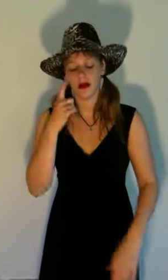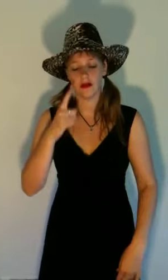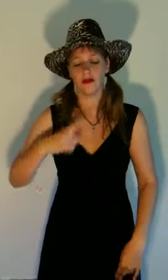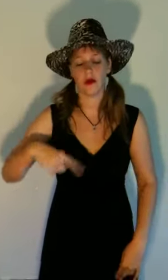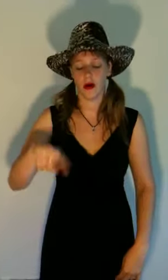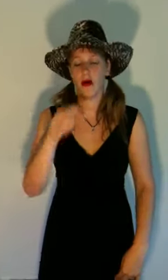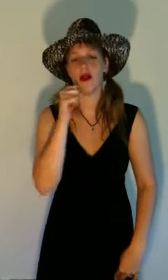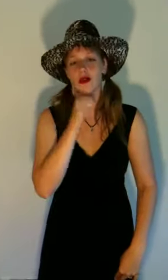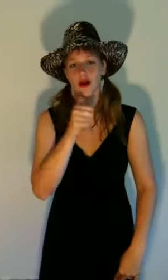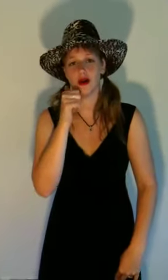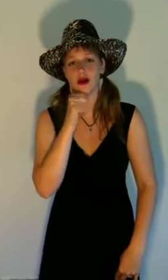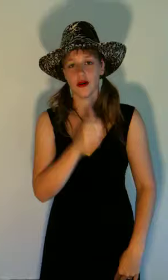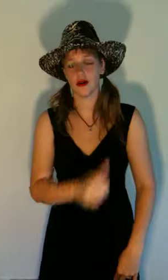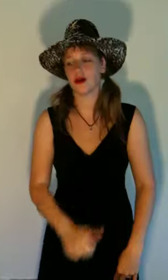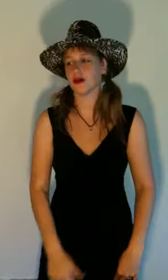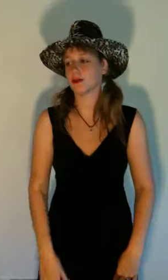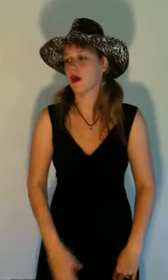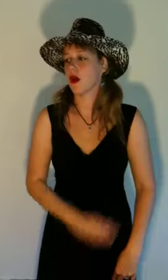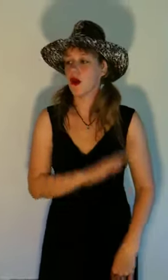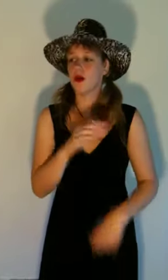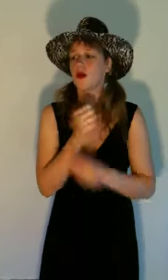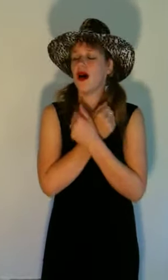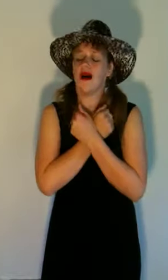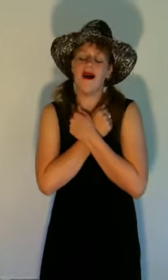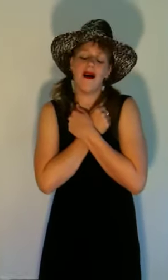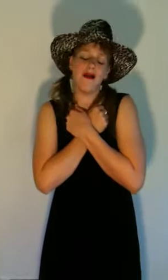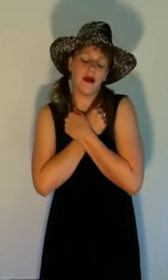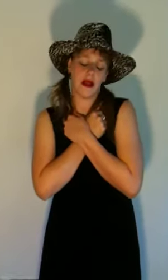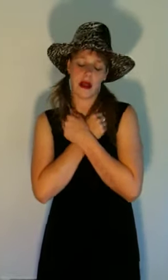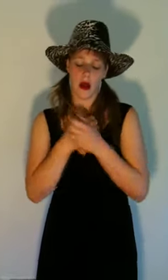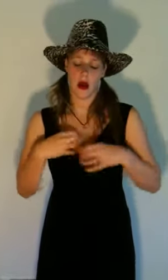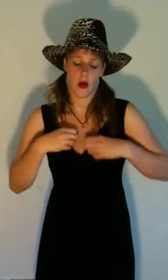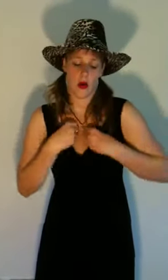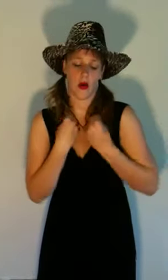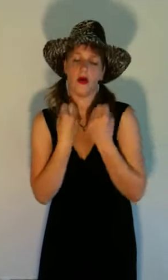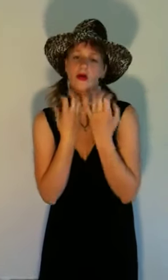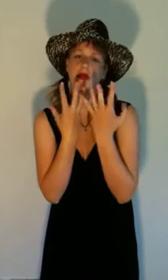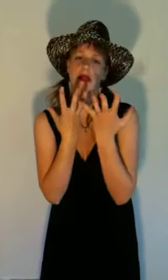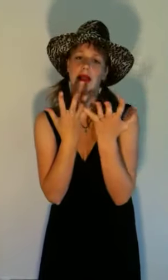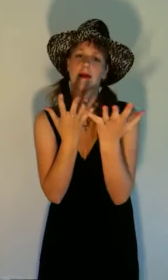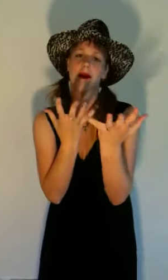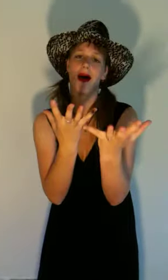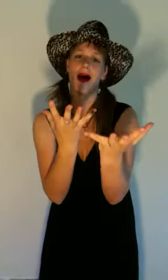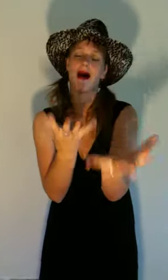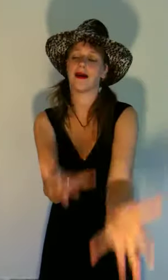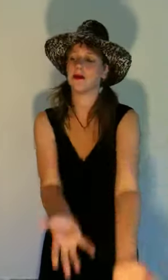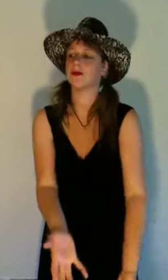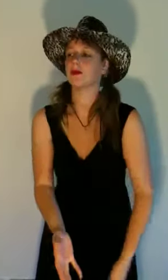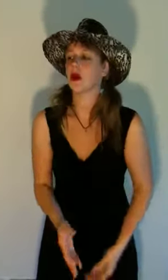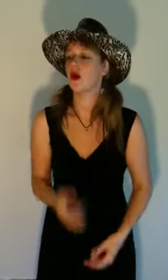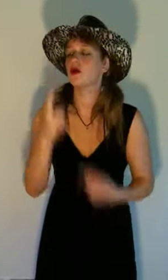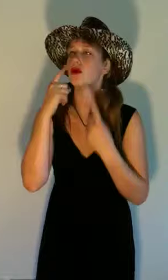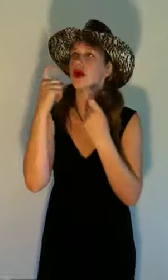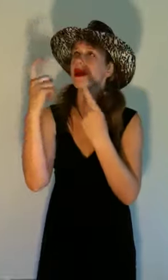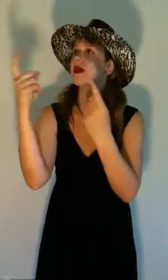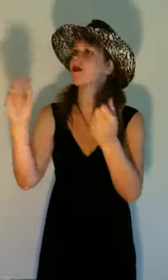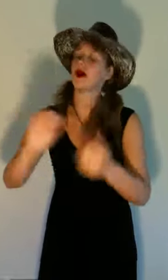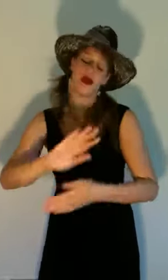the girls Who love about holding back Who've dreamed of everything